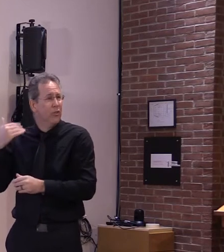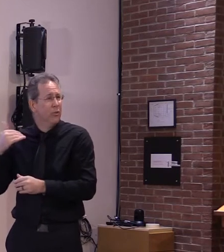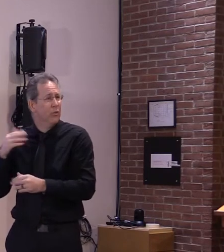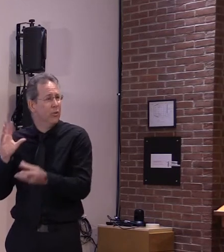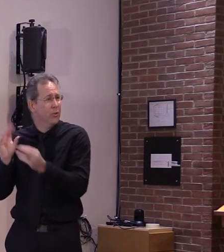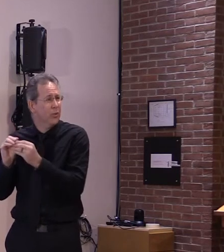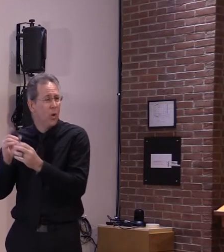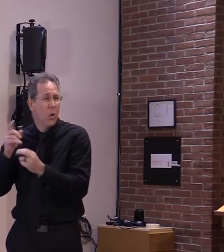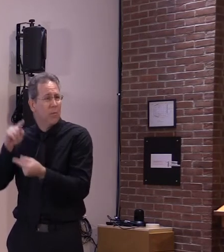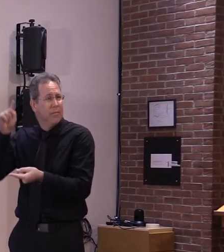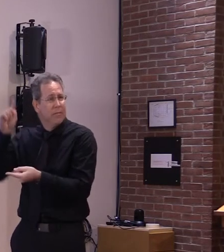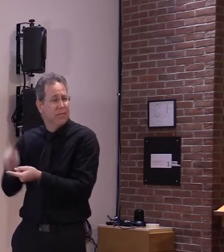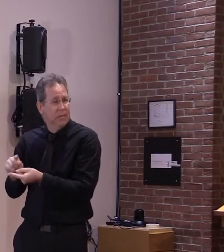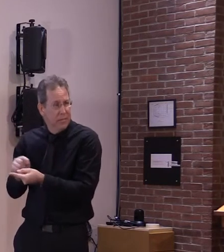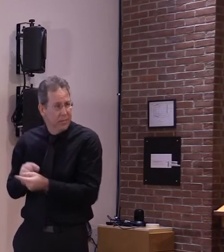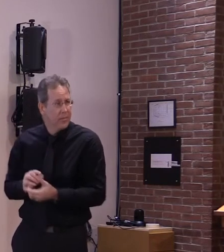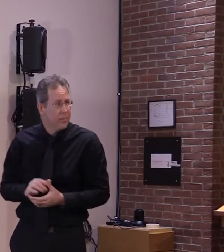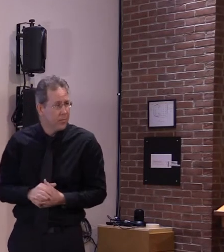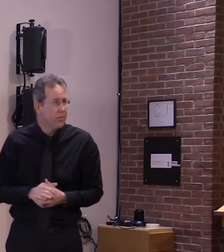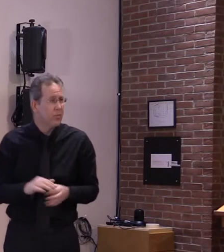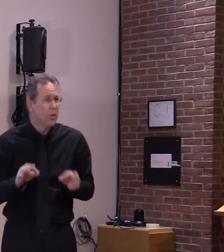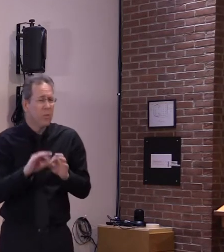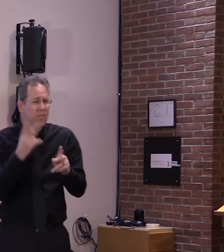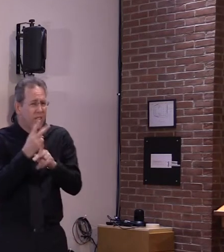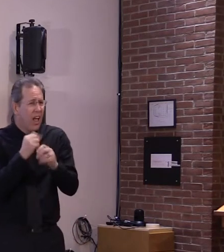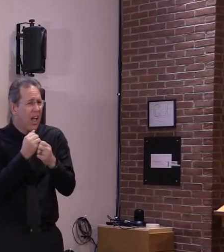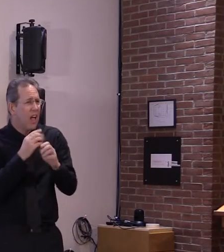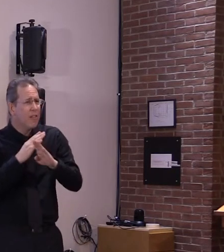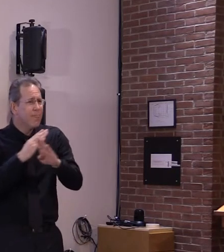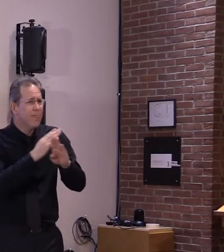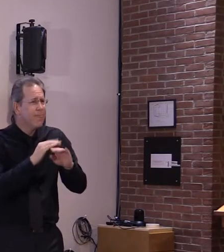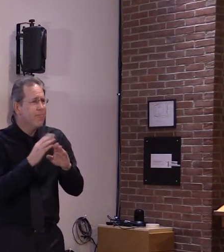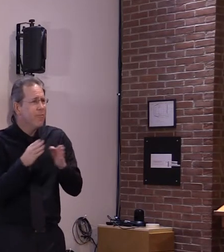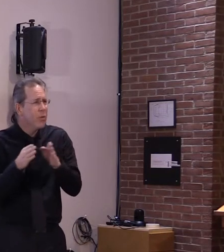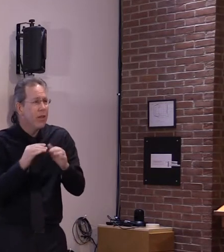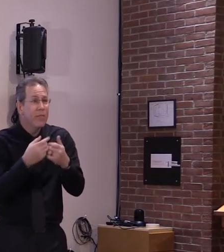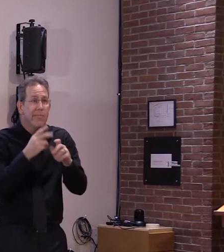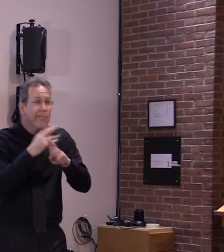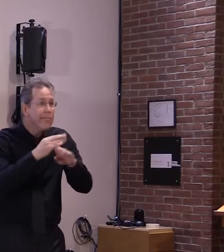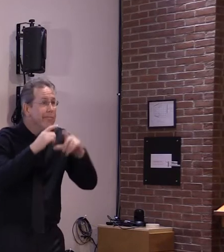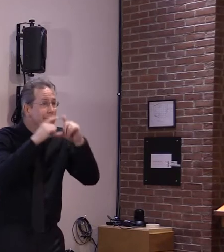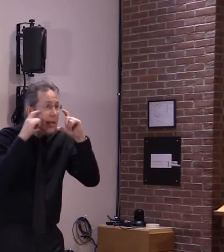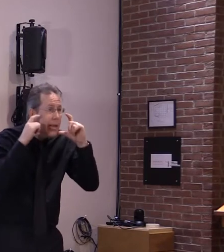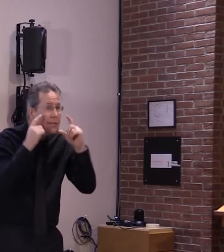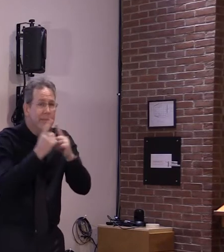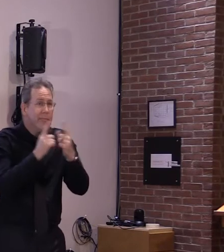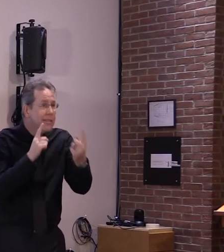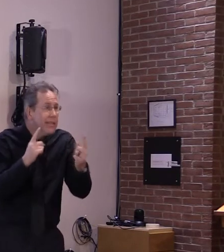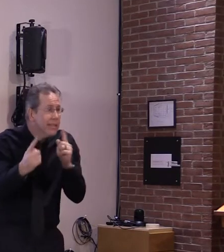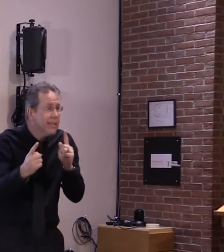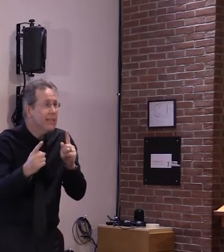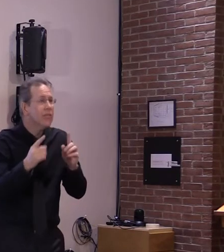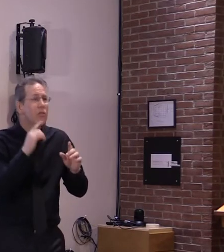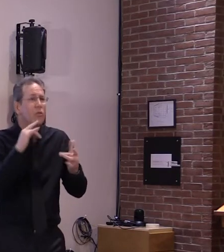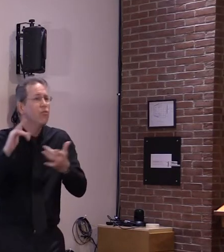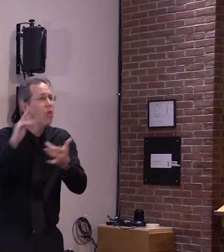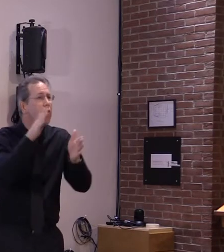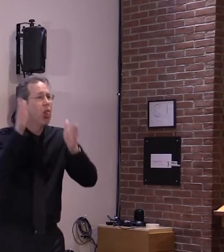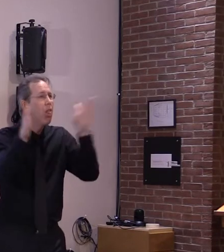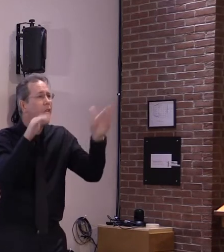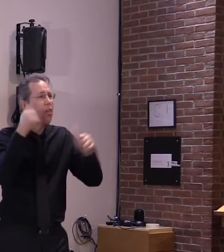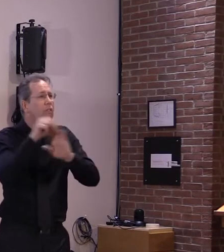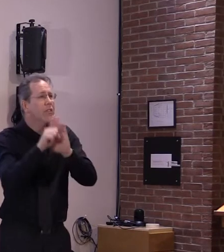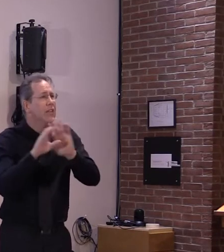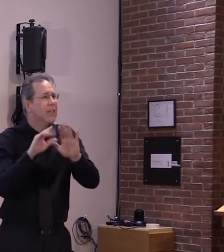physically distance to ensure that we make it together to that finish line and we have new data